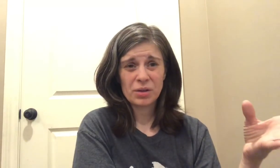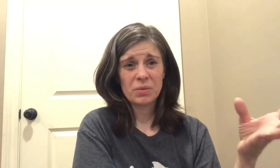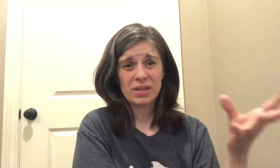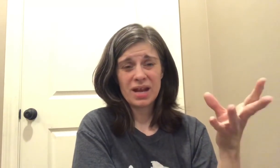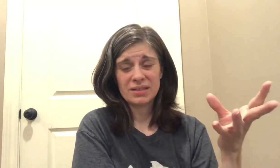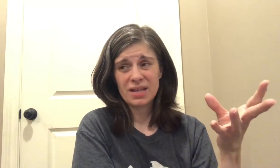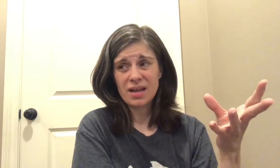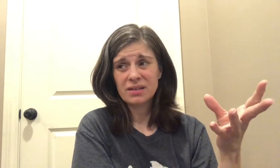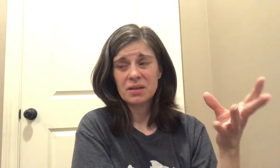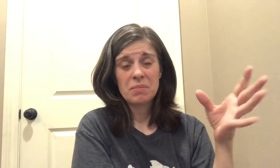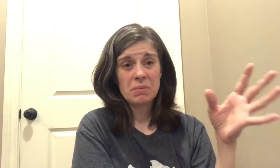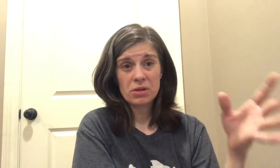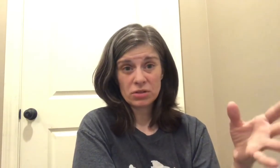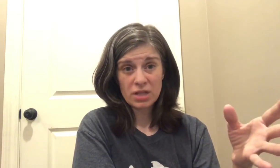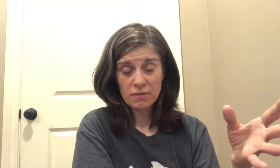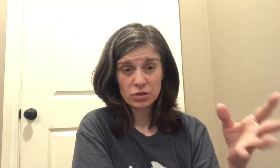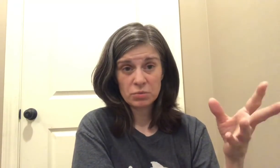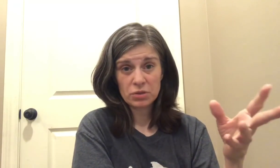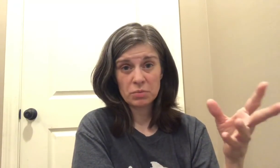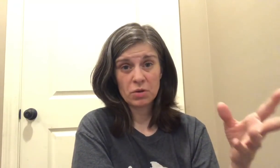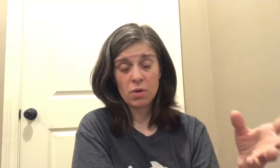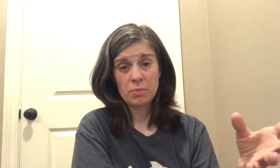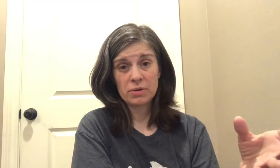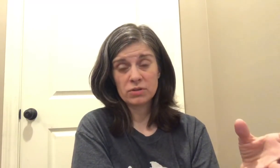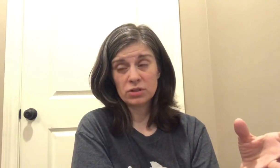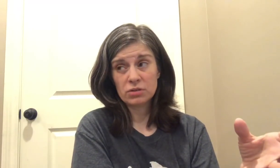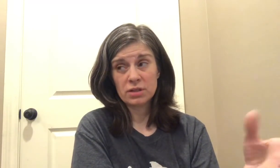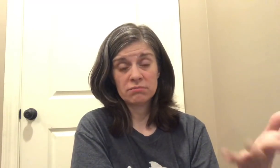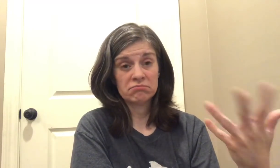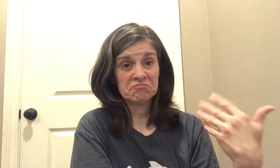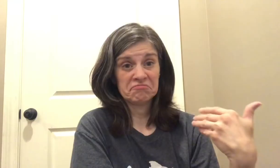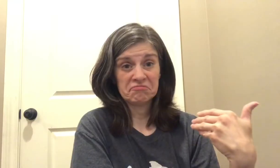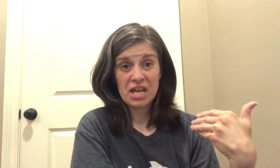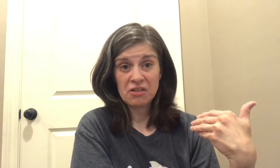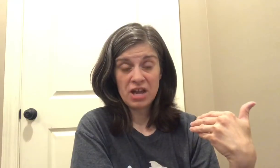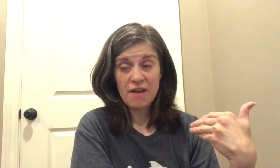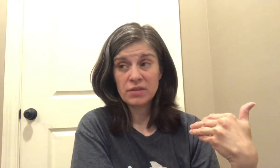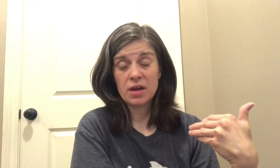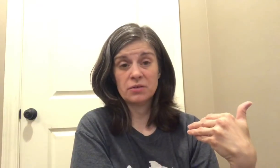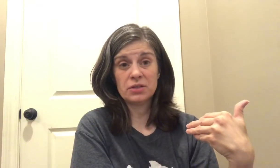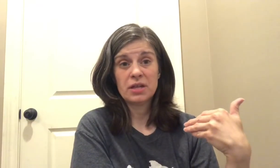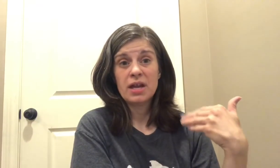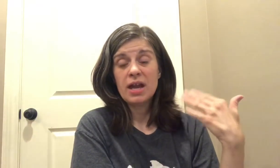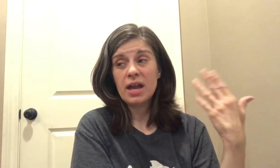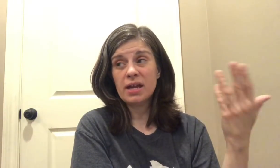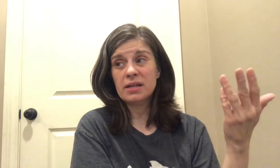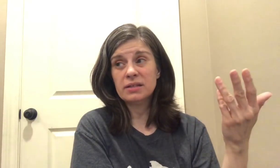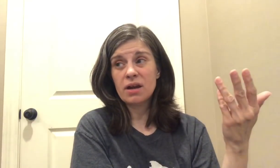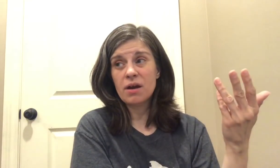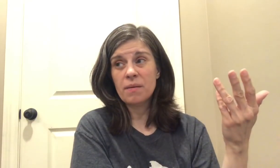only one that has that maybe you just have super super cooperative children I don't have those and um